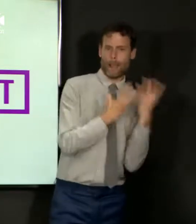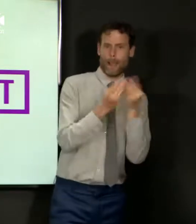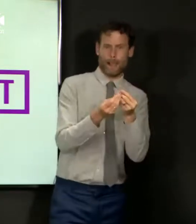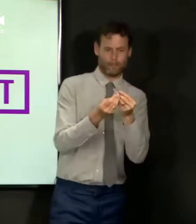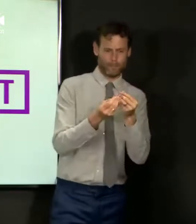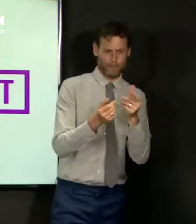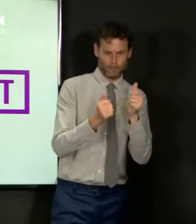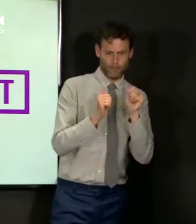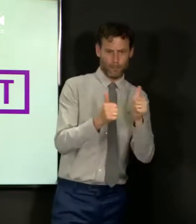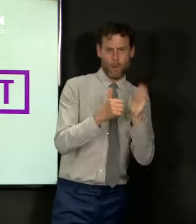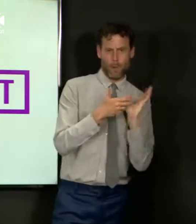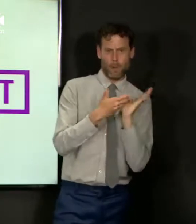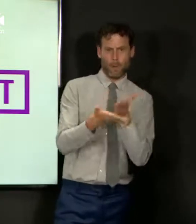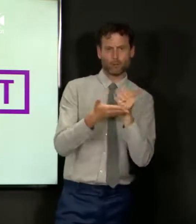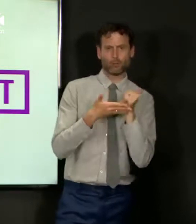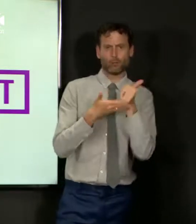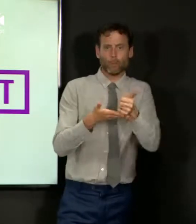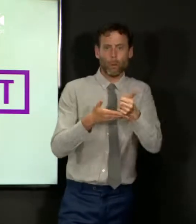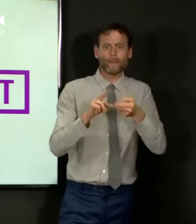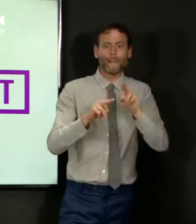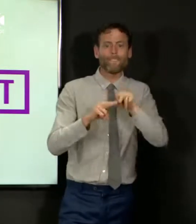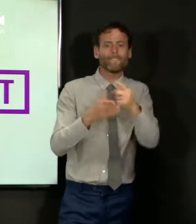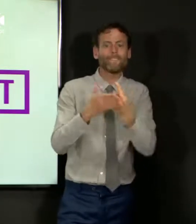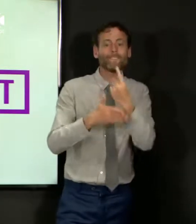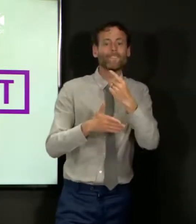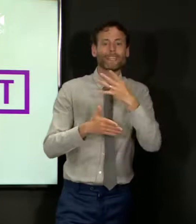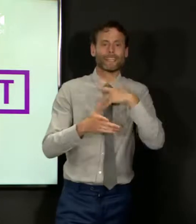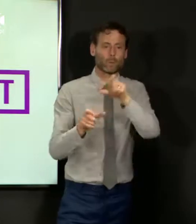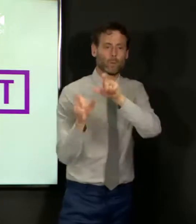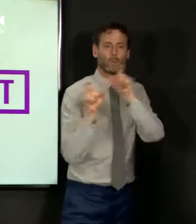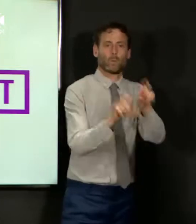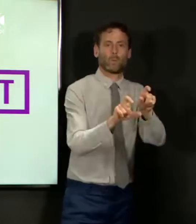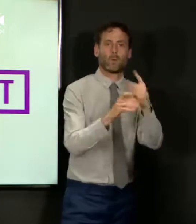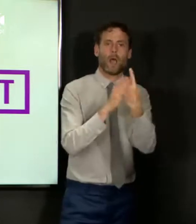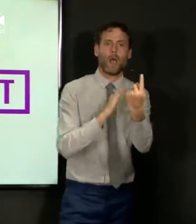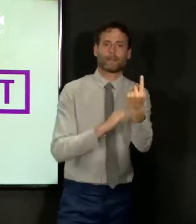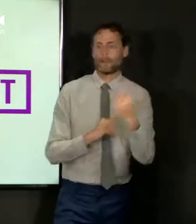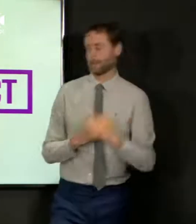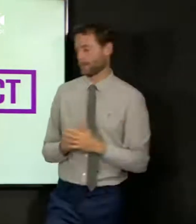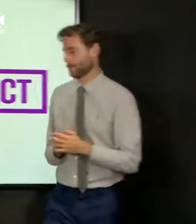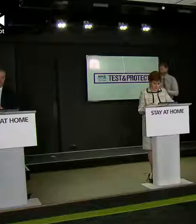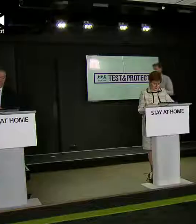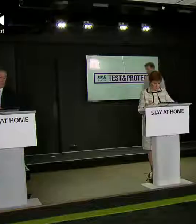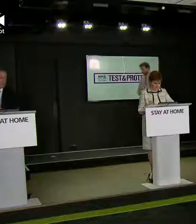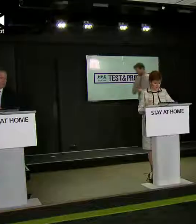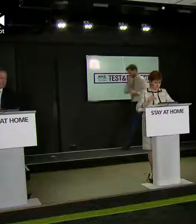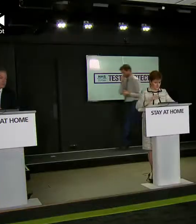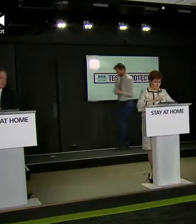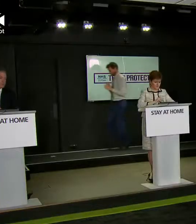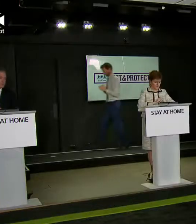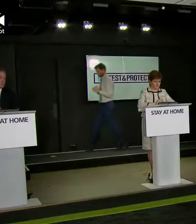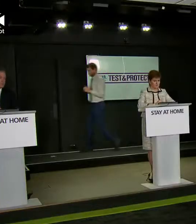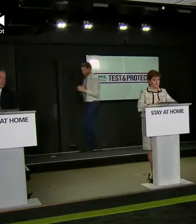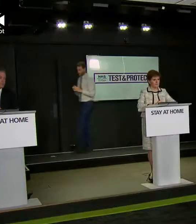support there for anyone who's asked to isolate who then needs that. Mark McLaughlin from the Times.